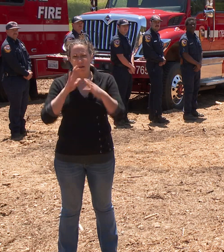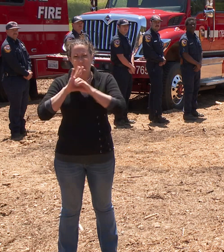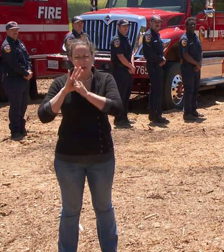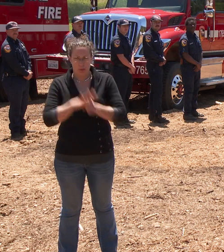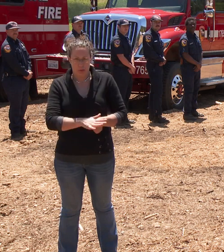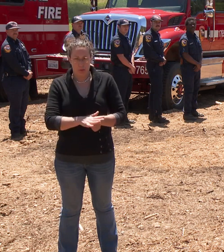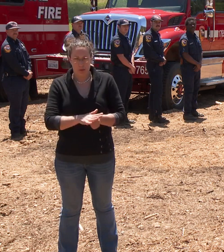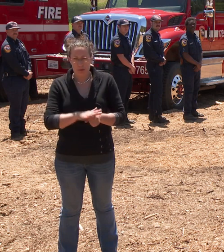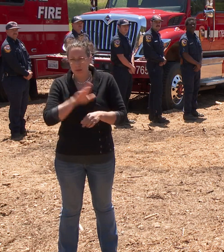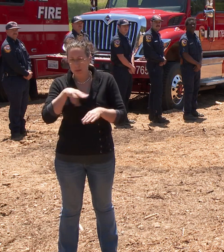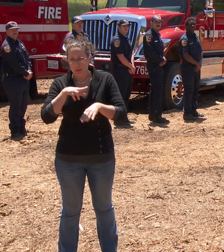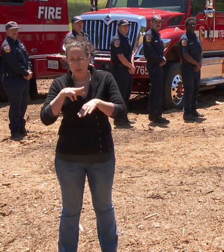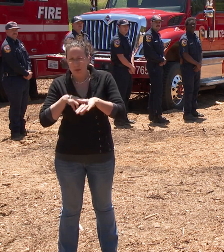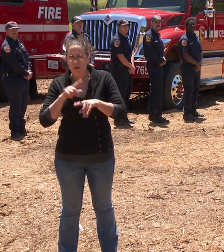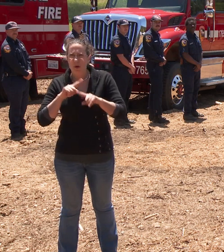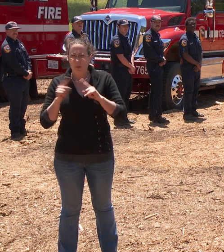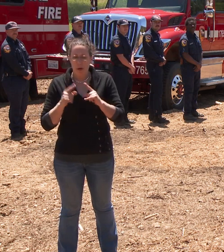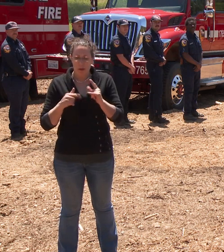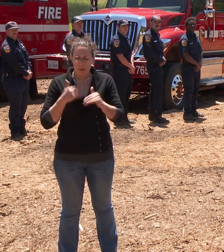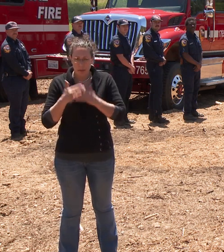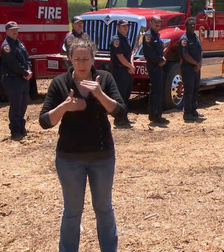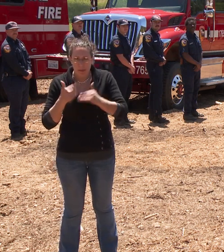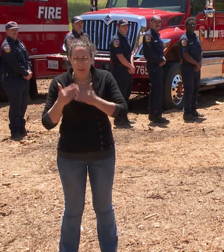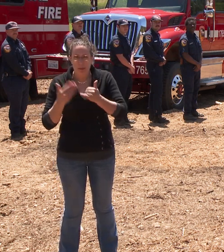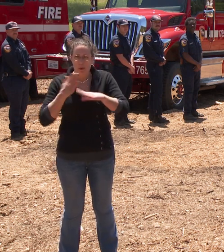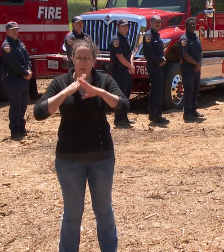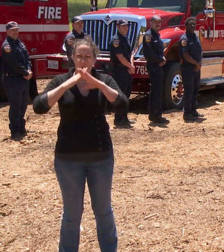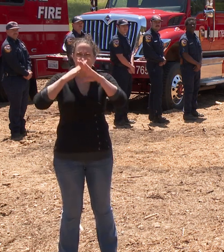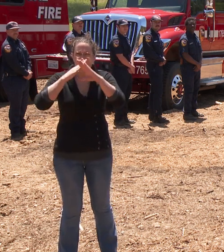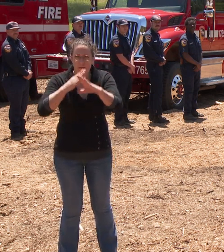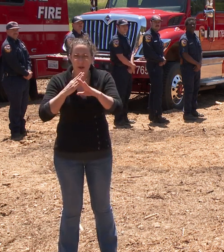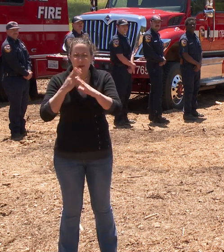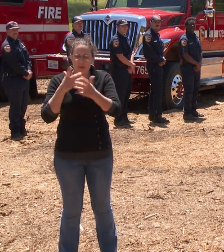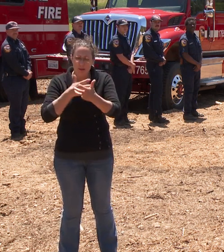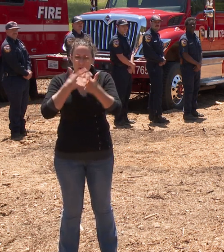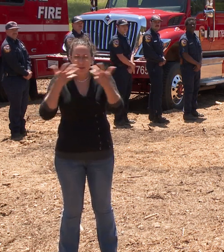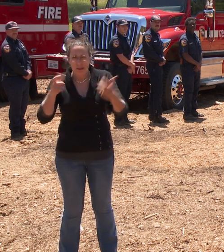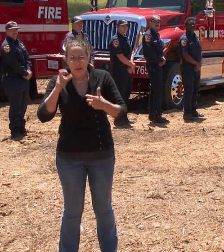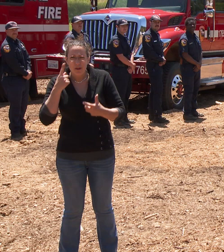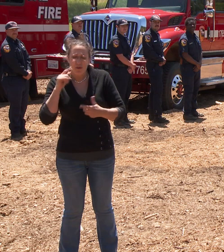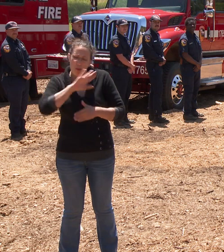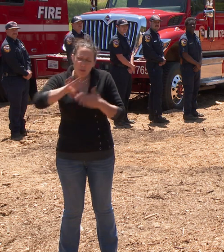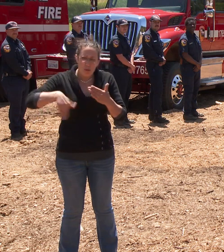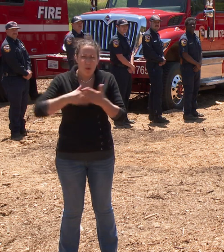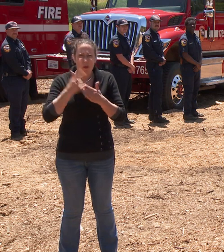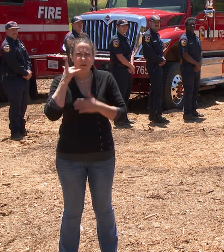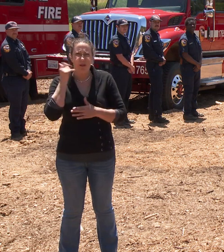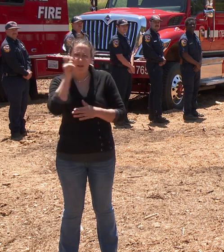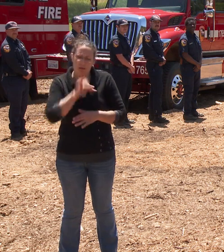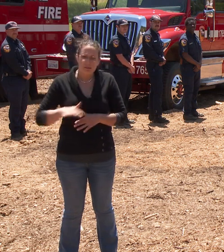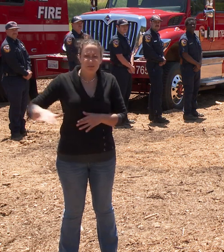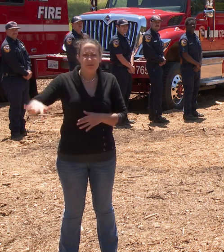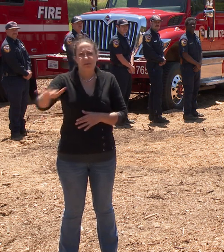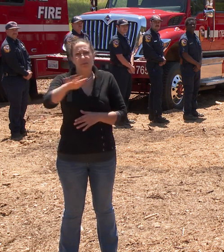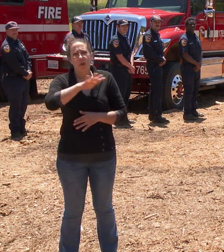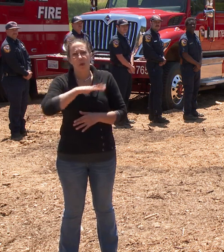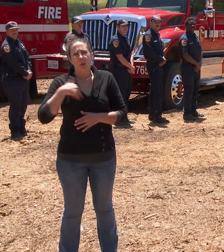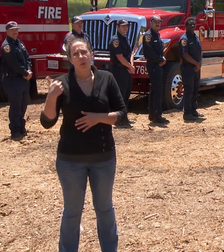But the pace and scale of fire prevention efforts needed to protect all of California is truly